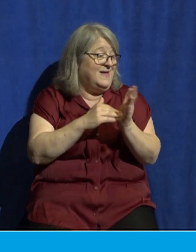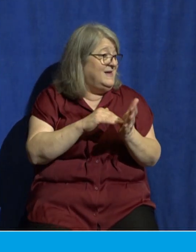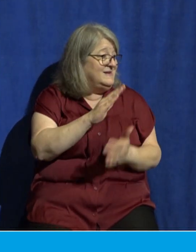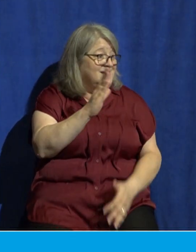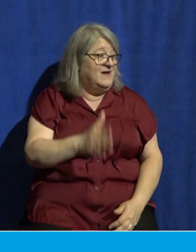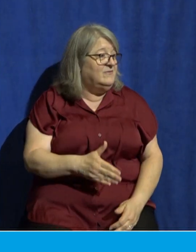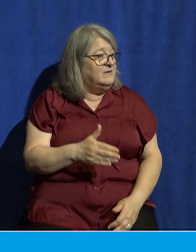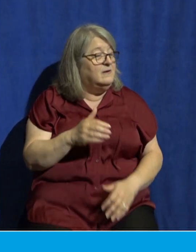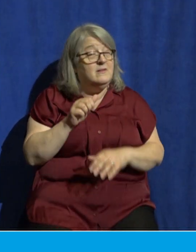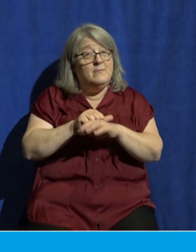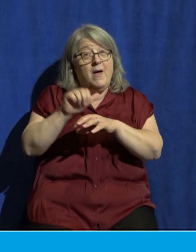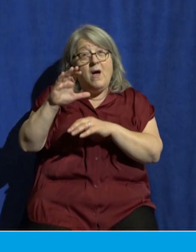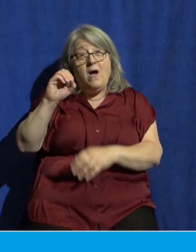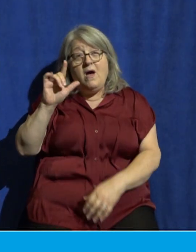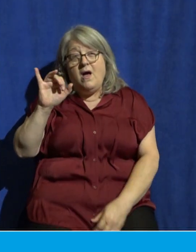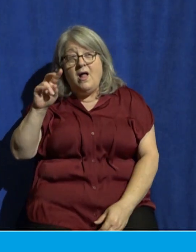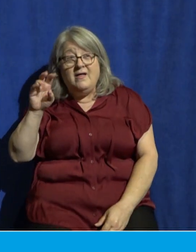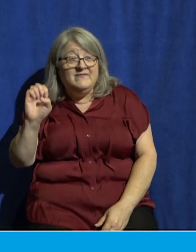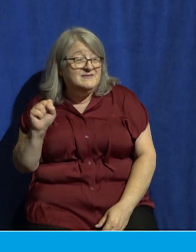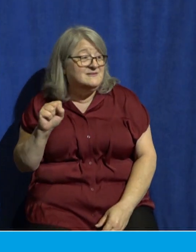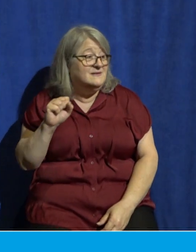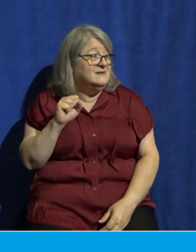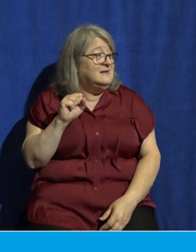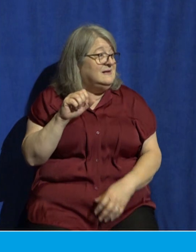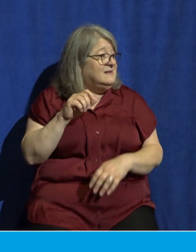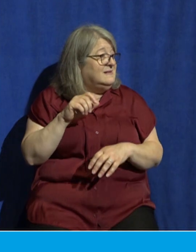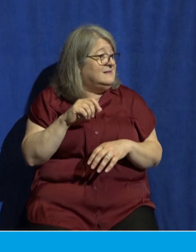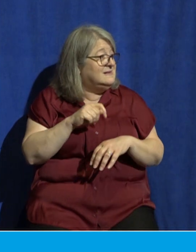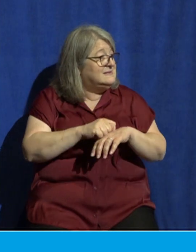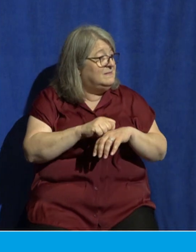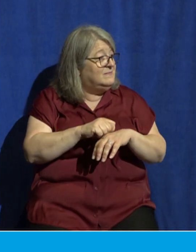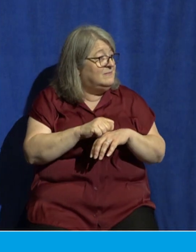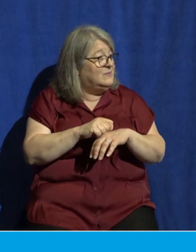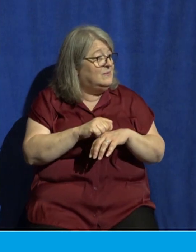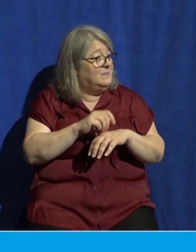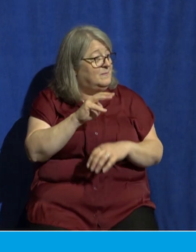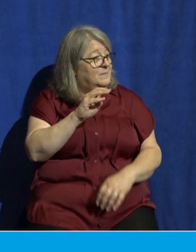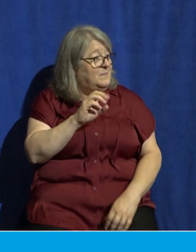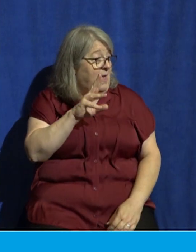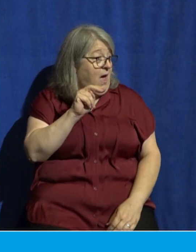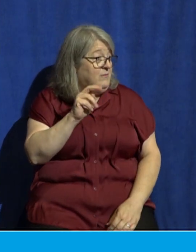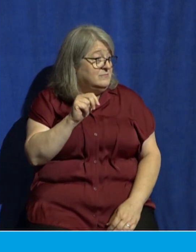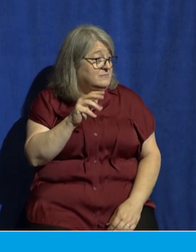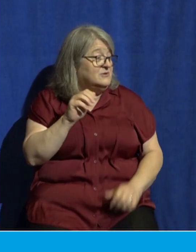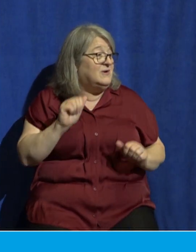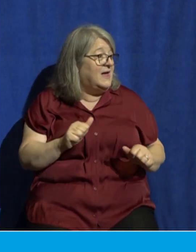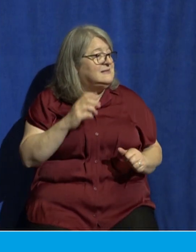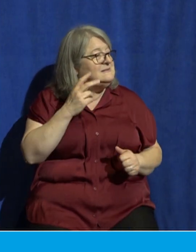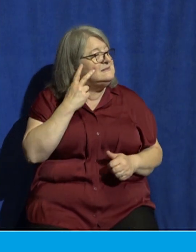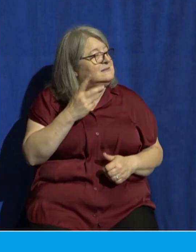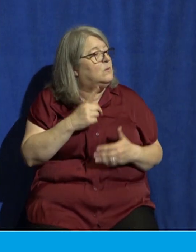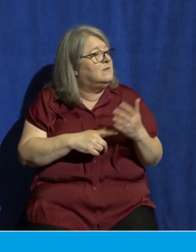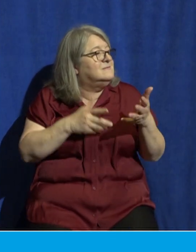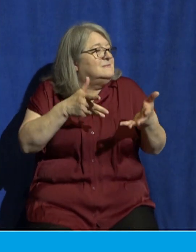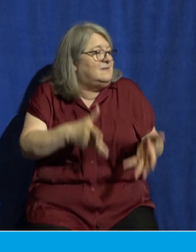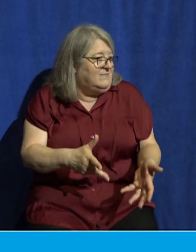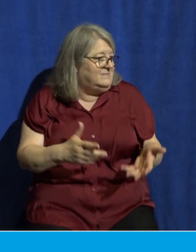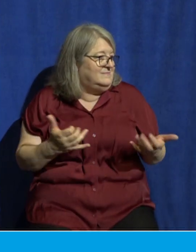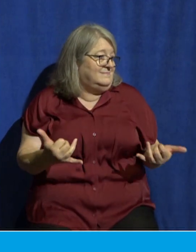Olives and the Temple Mount, and you can see the remains even today. And here's what I want you to think about. I